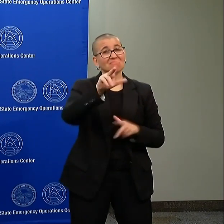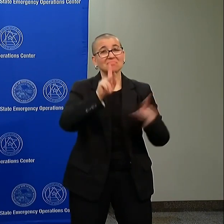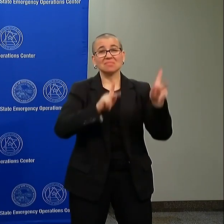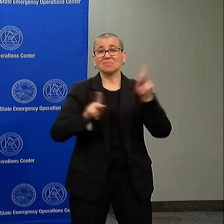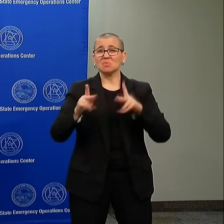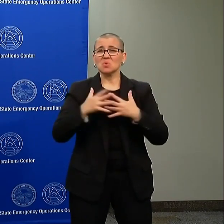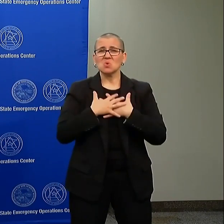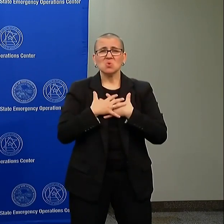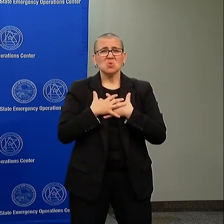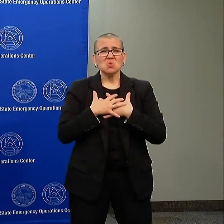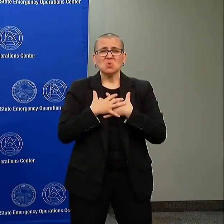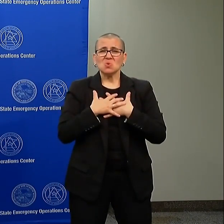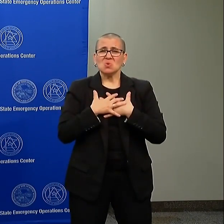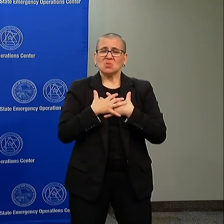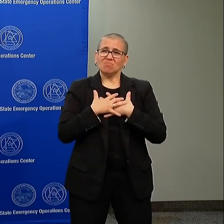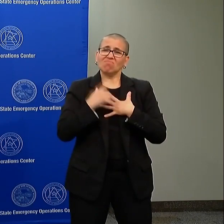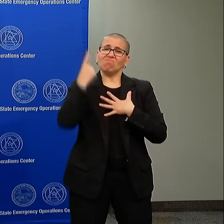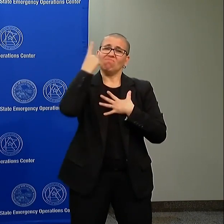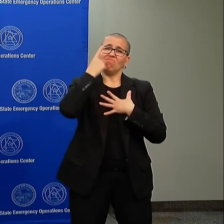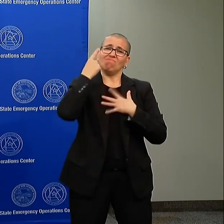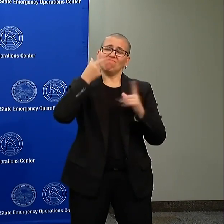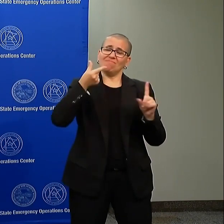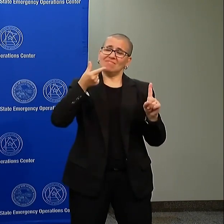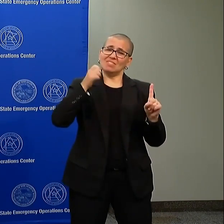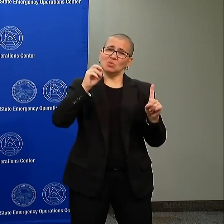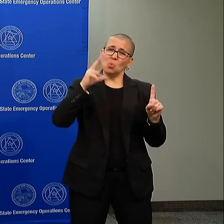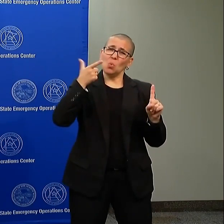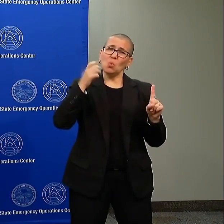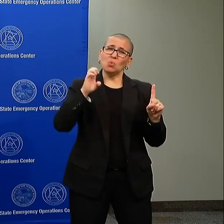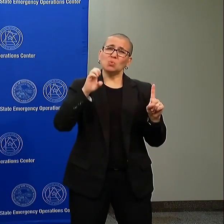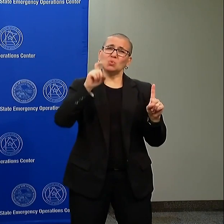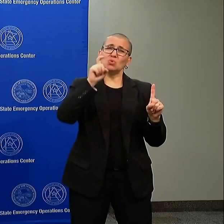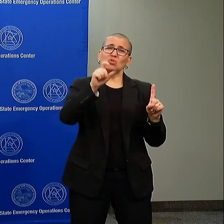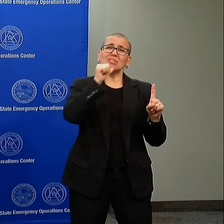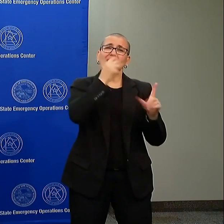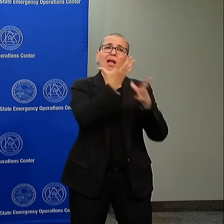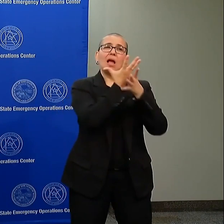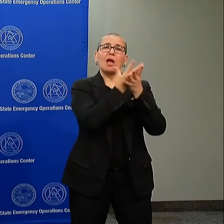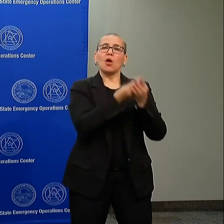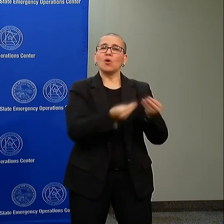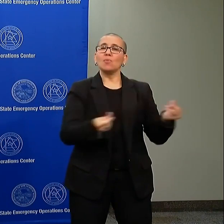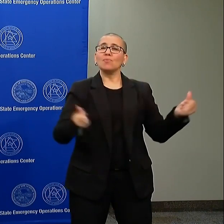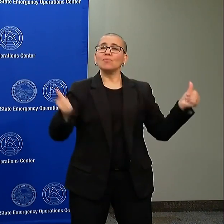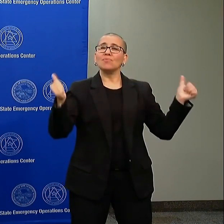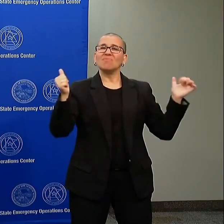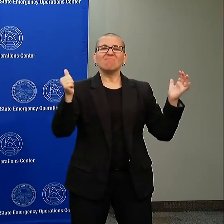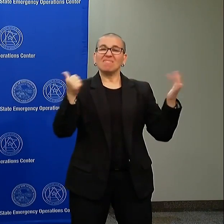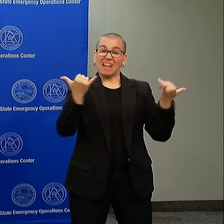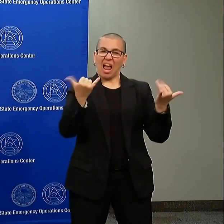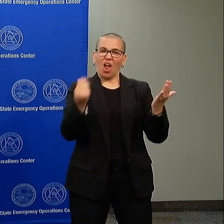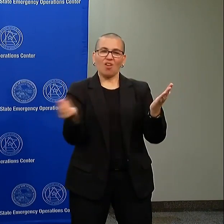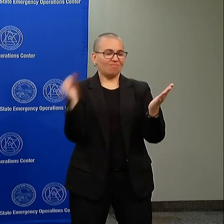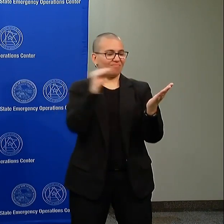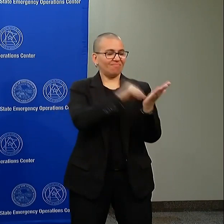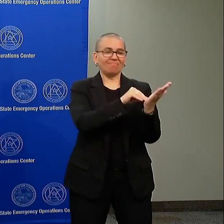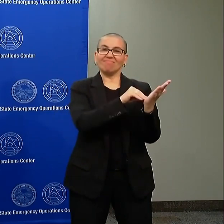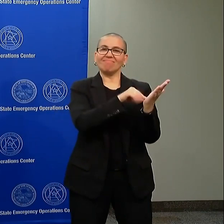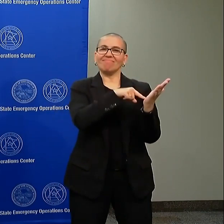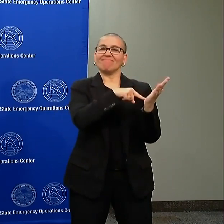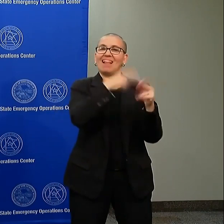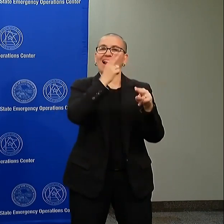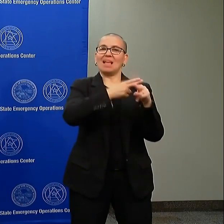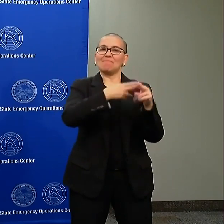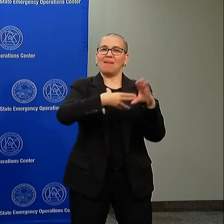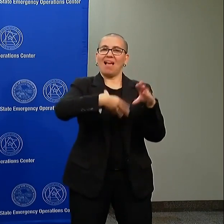does not stand alone in history, but that it joins a too long and